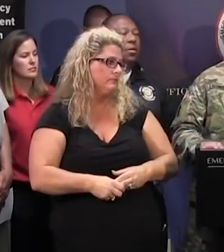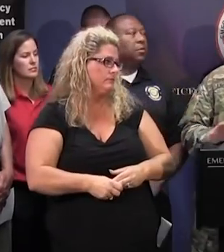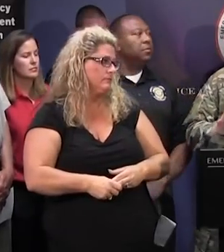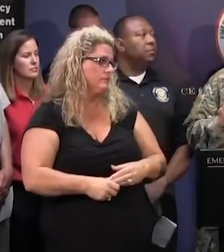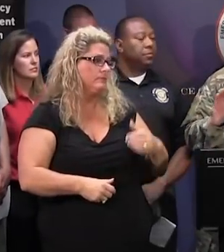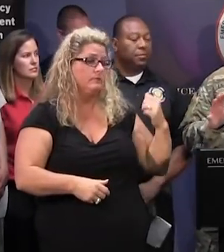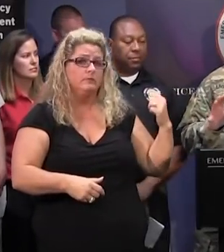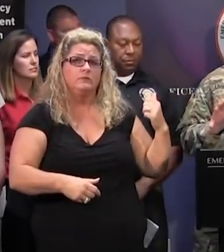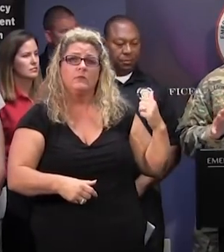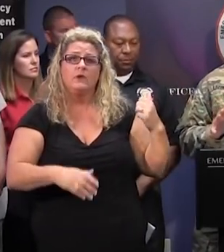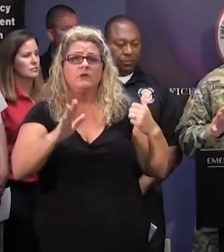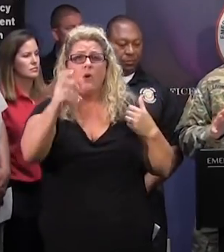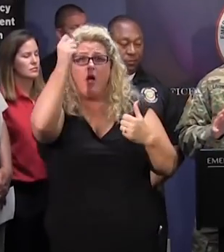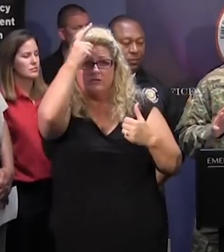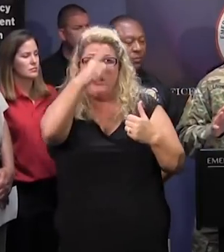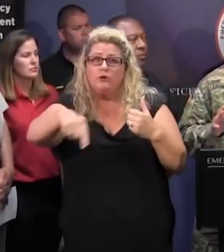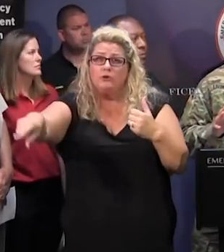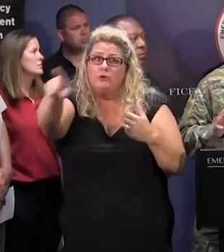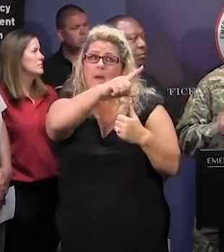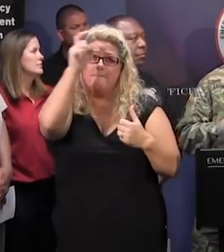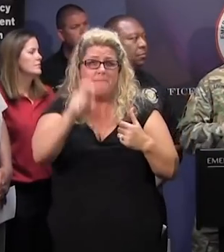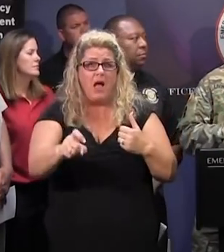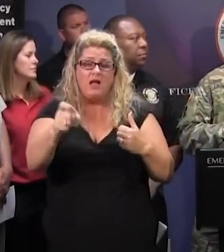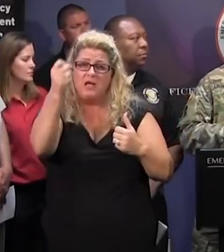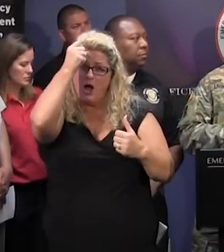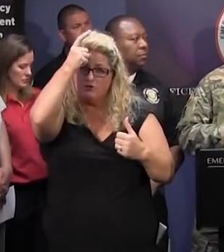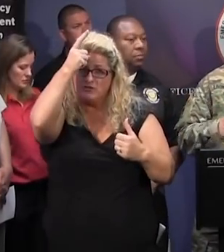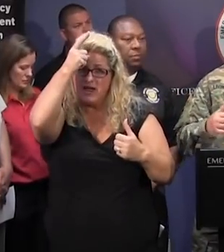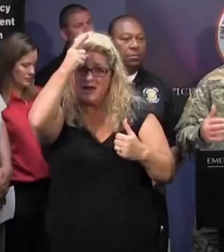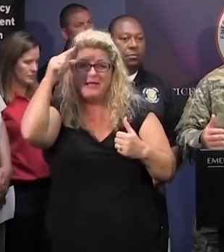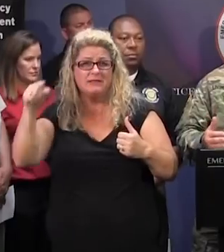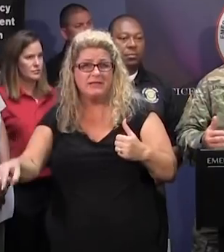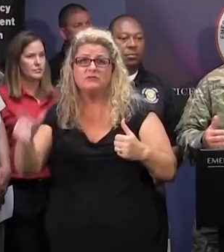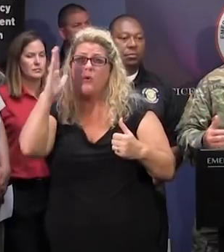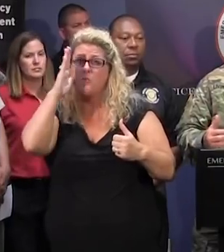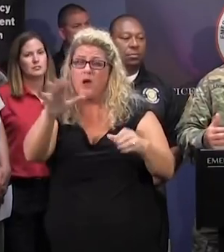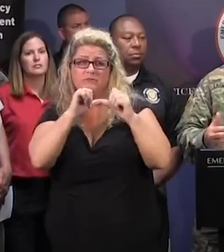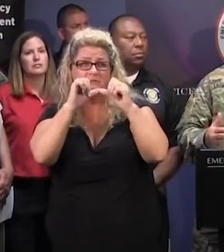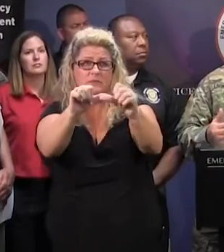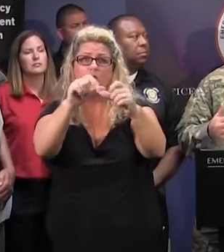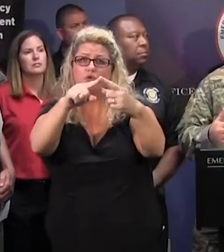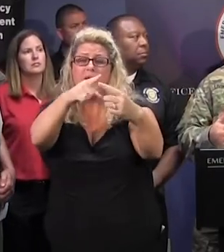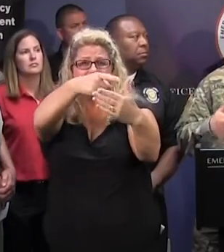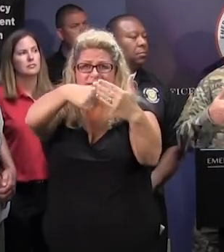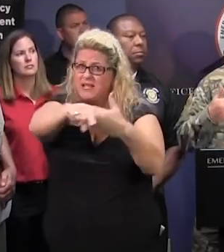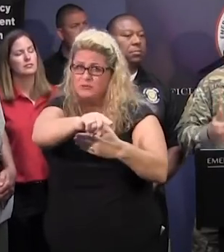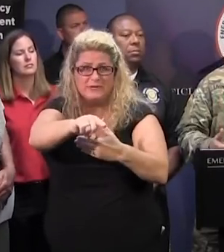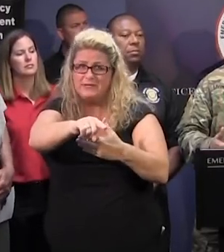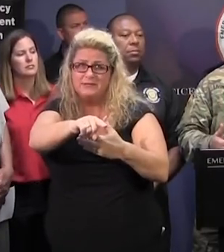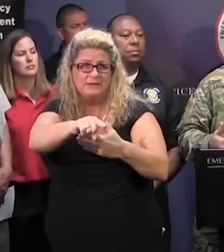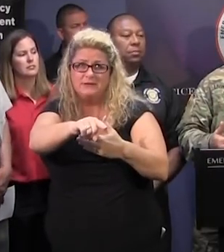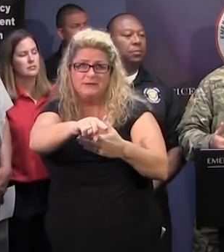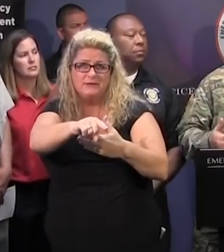We have to, as citizens of South Carolina, we have to realize this event's going to go well into next week. And we don't know how much the